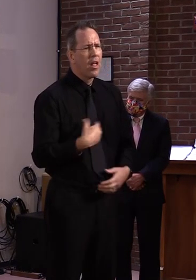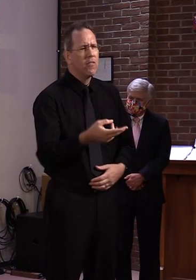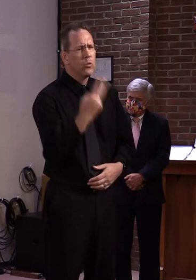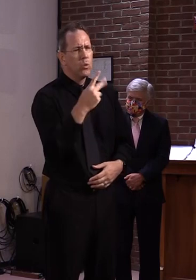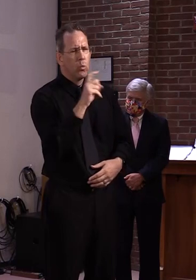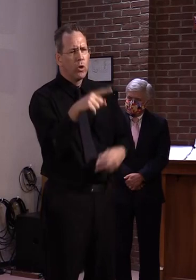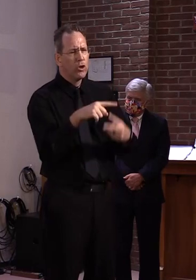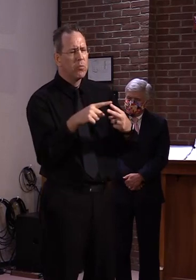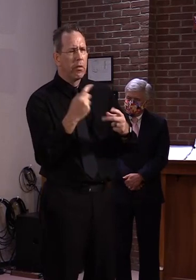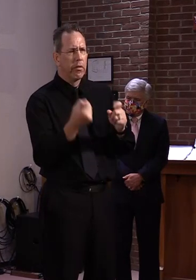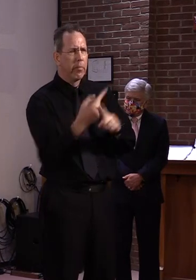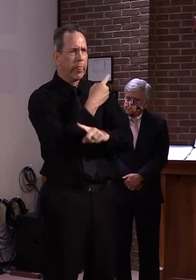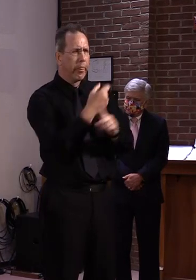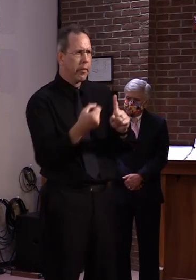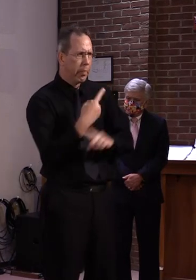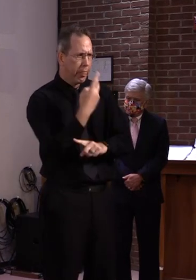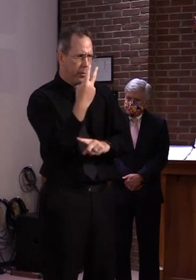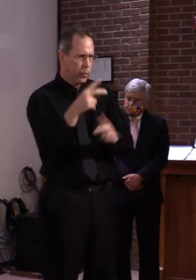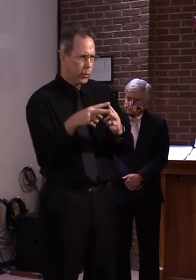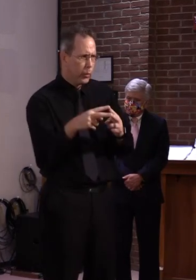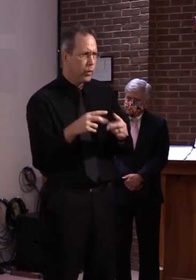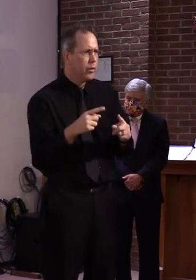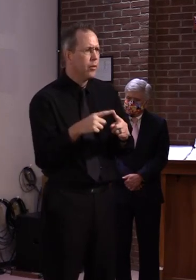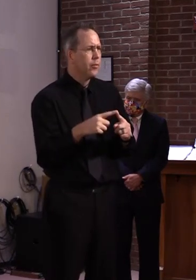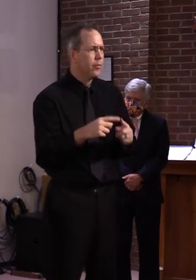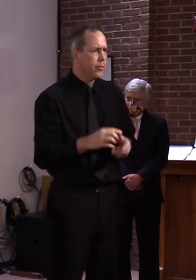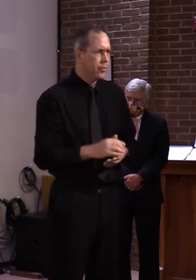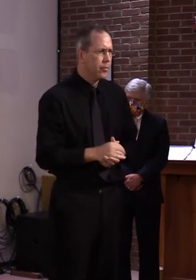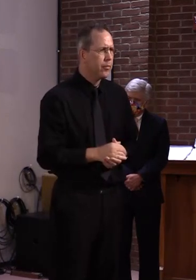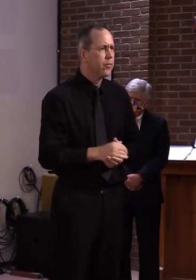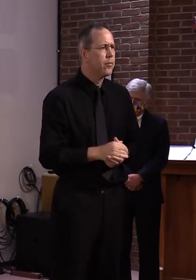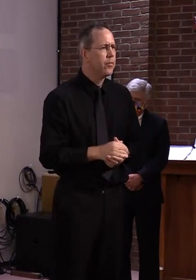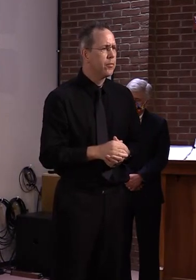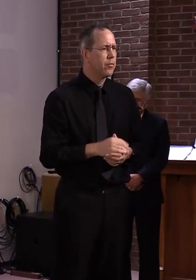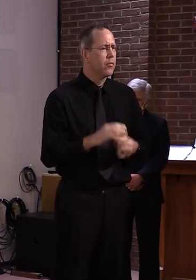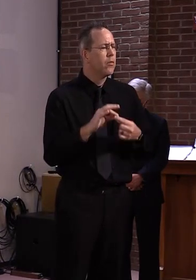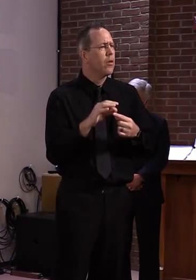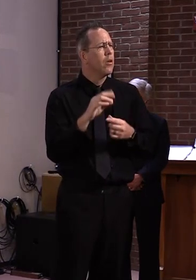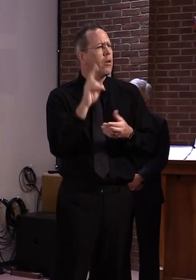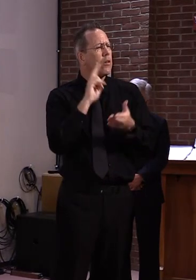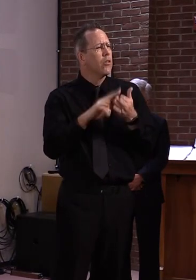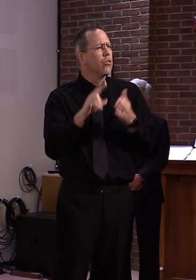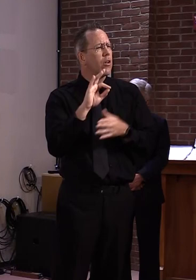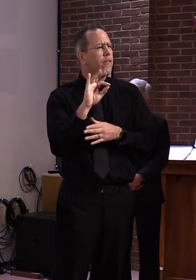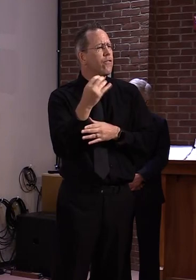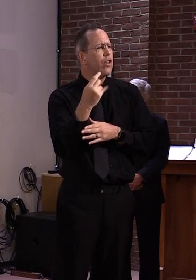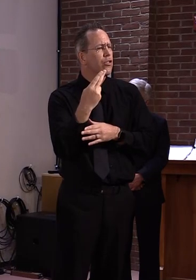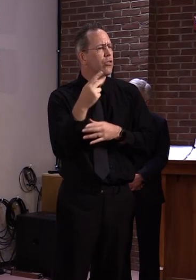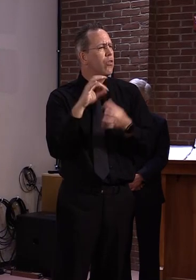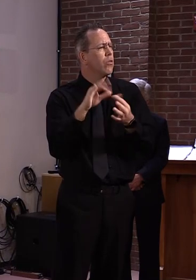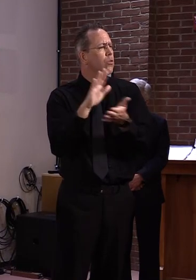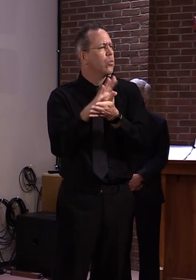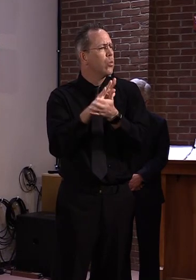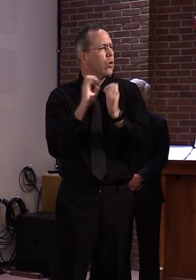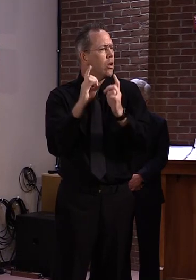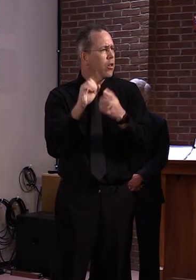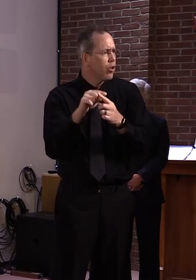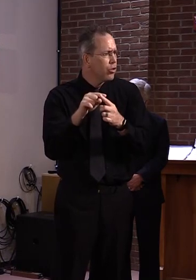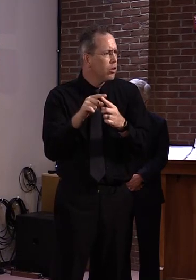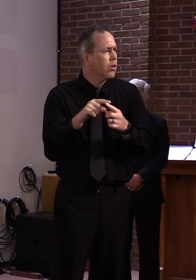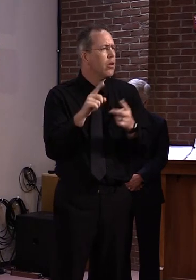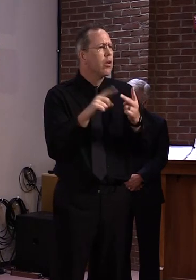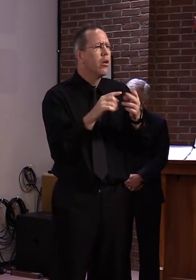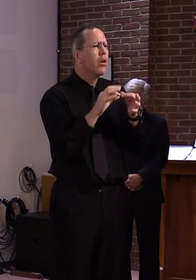do you make of the U.S. Supreme Court's school funding decision out of Montana? There are some admittedly the advocates